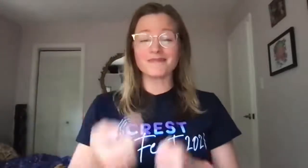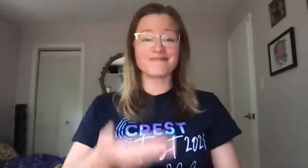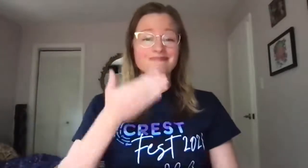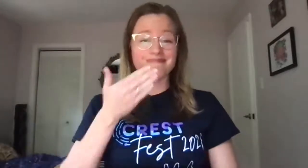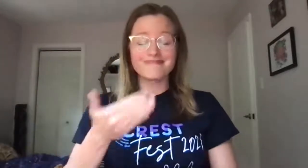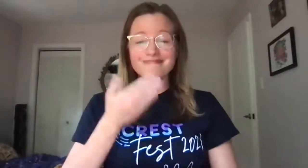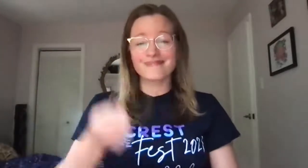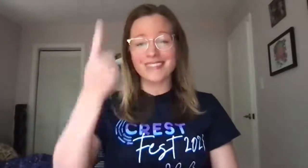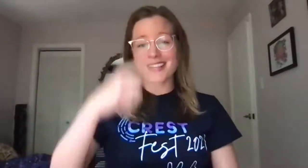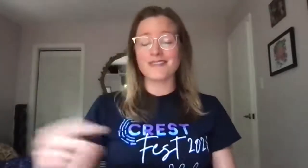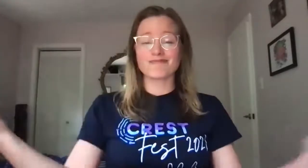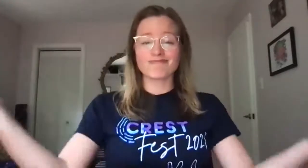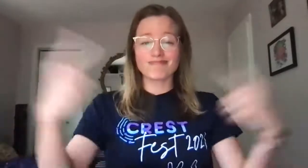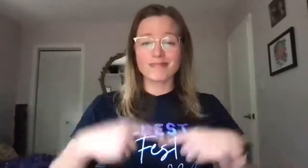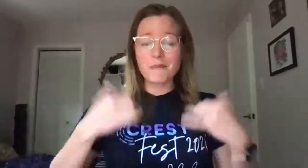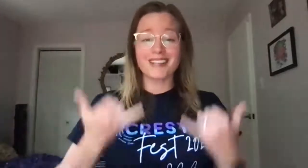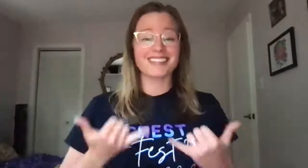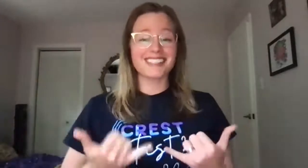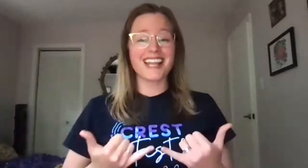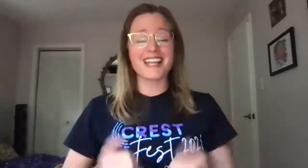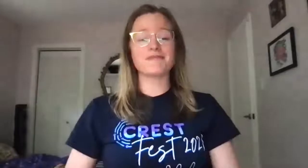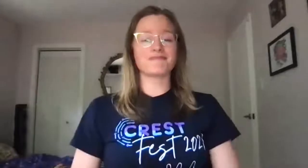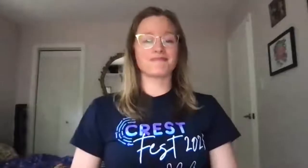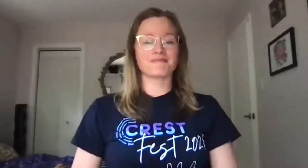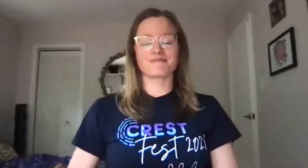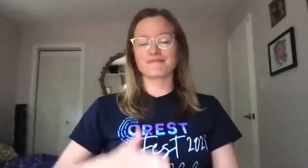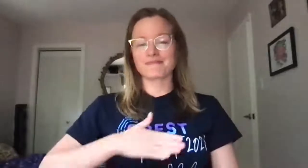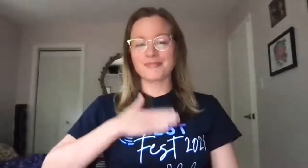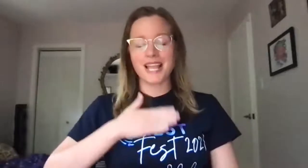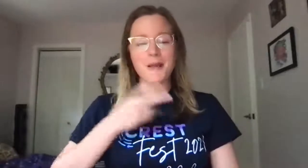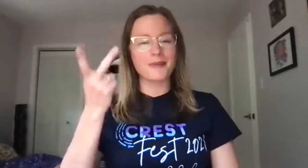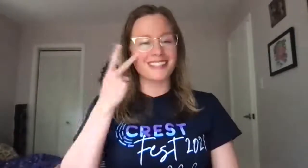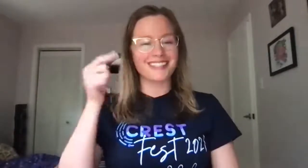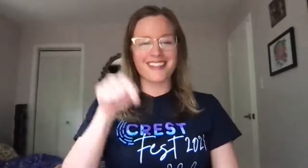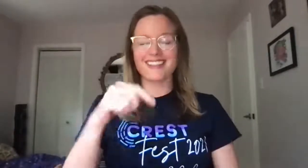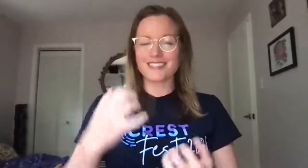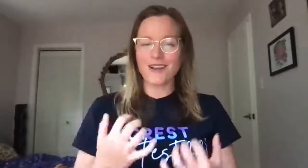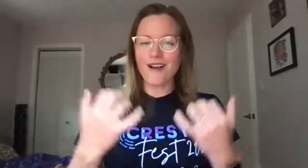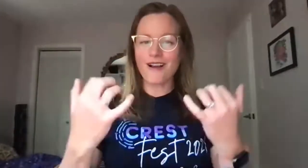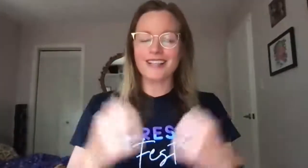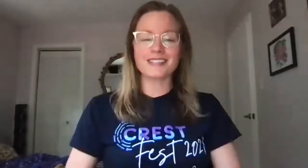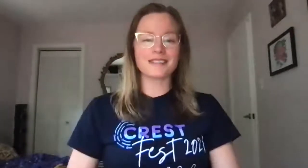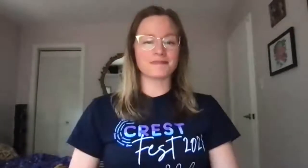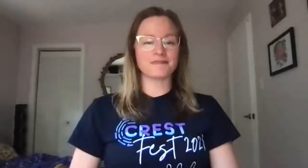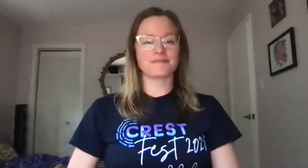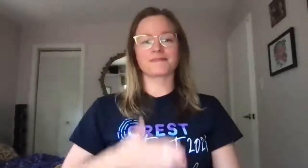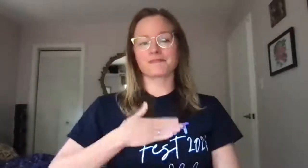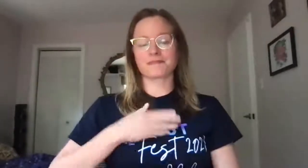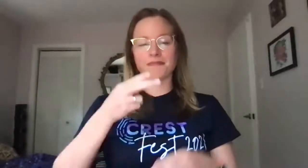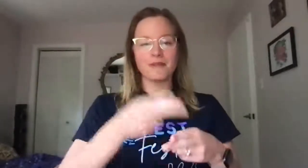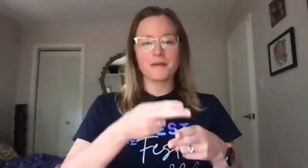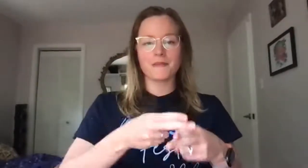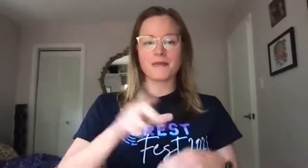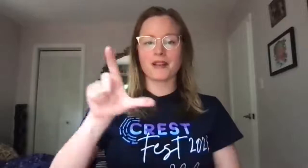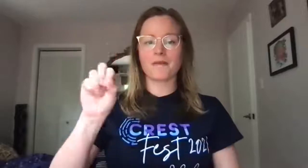so again welcome everyone and thank you for logging into today's session i'm happy to